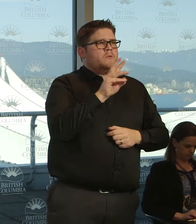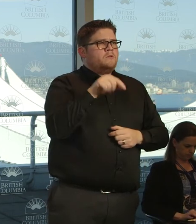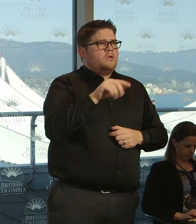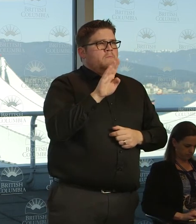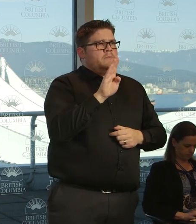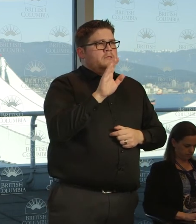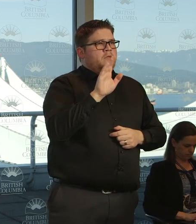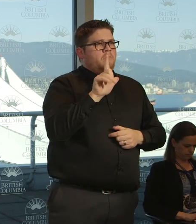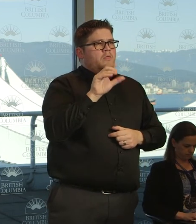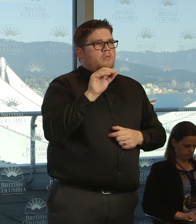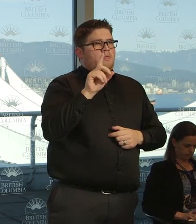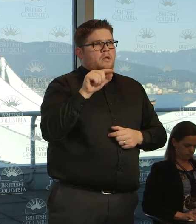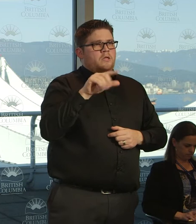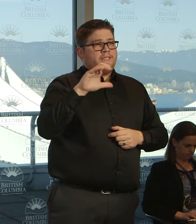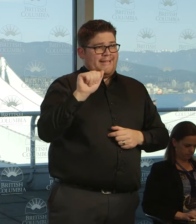about how you can do that.